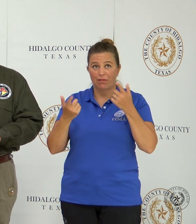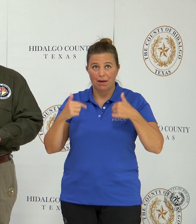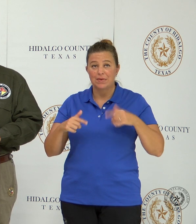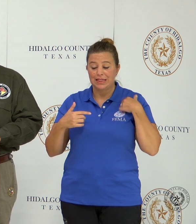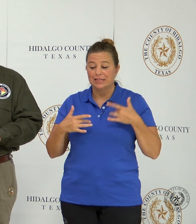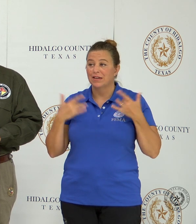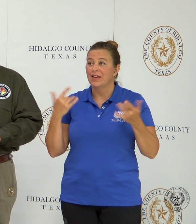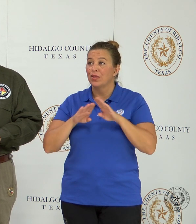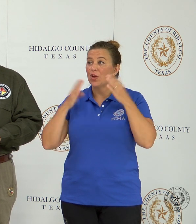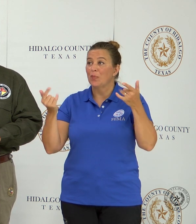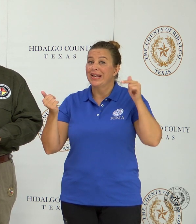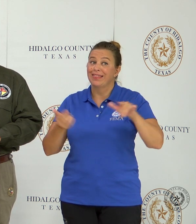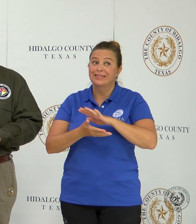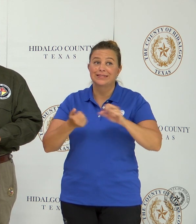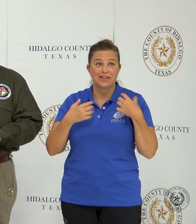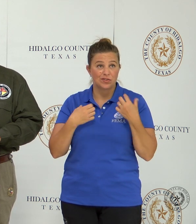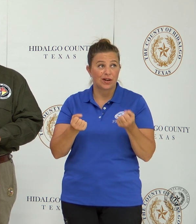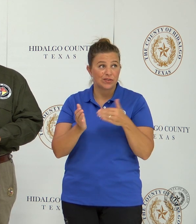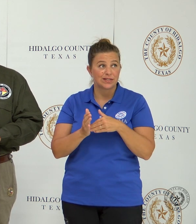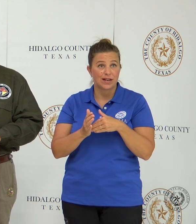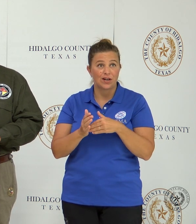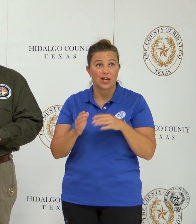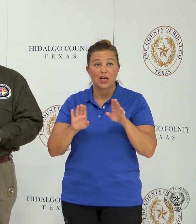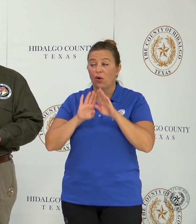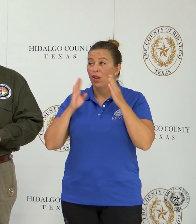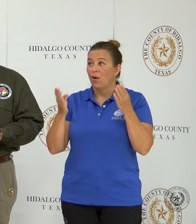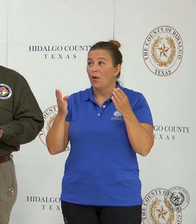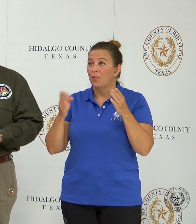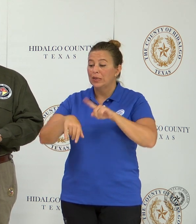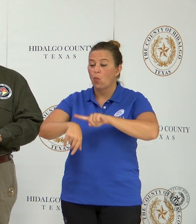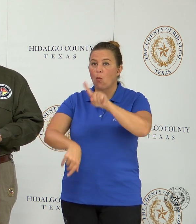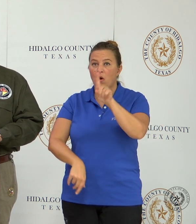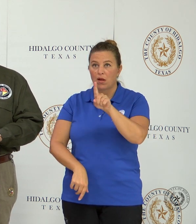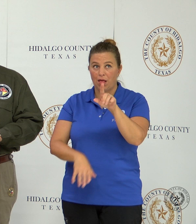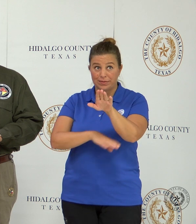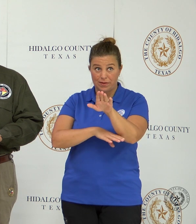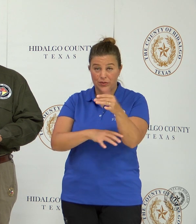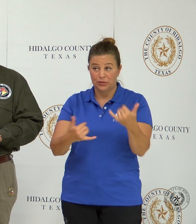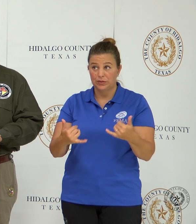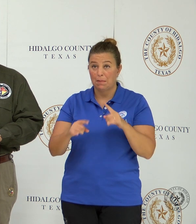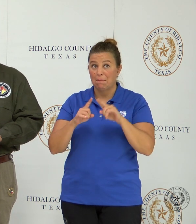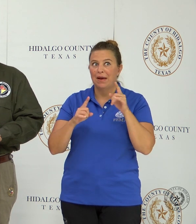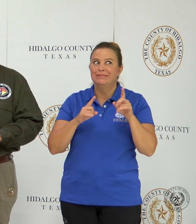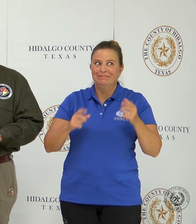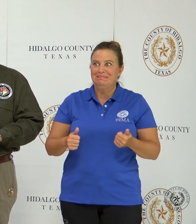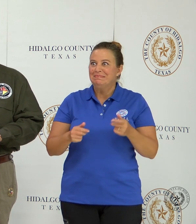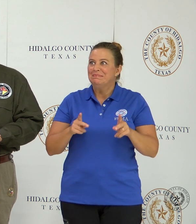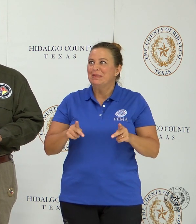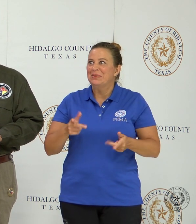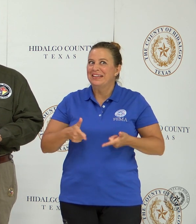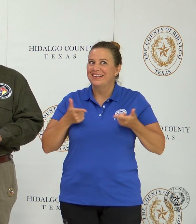event and the opening of this disaster recovery center. It will open up at 1 p.m. this afternoon, but if residents are here now,